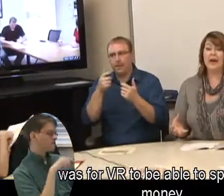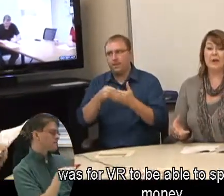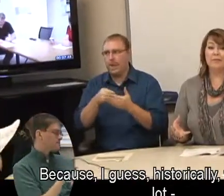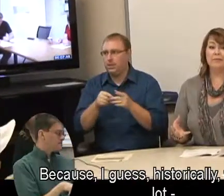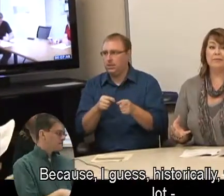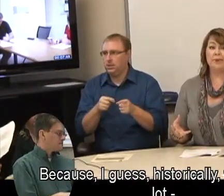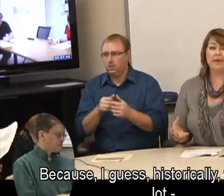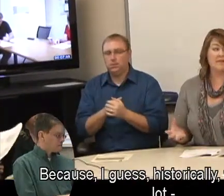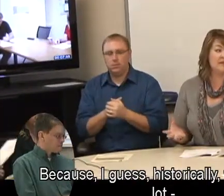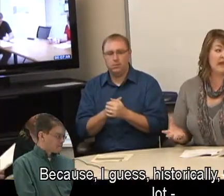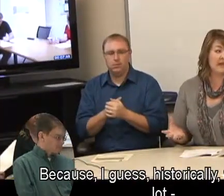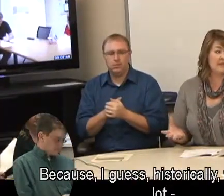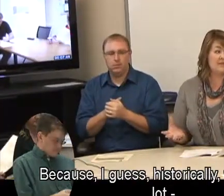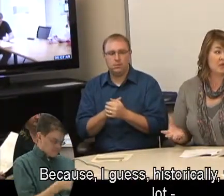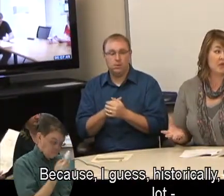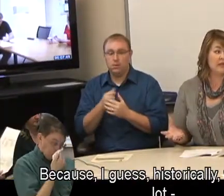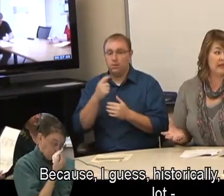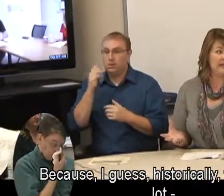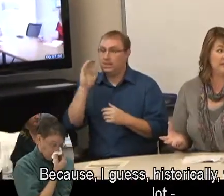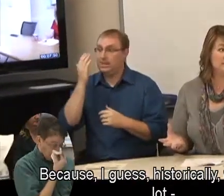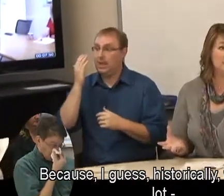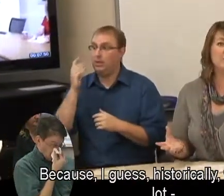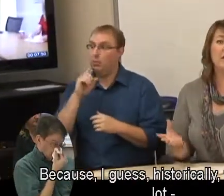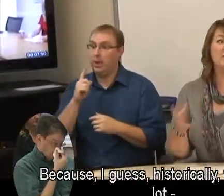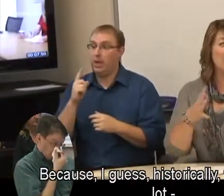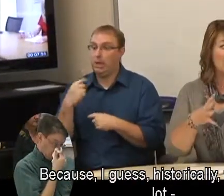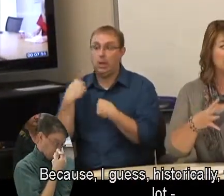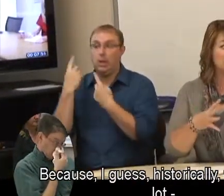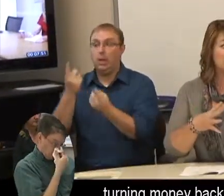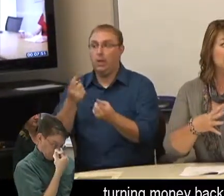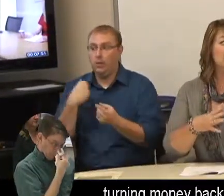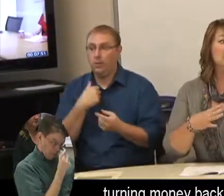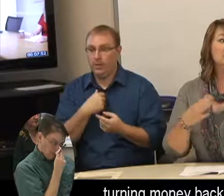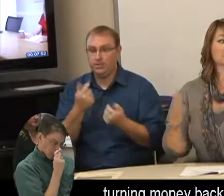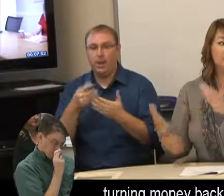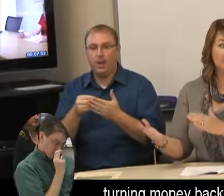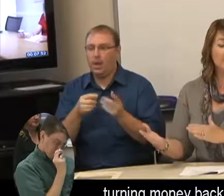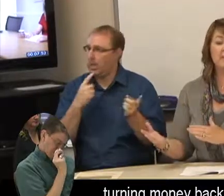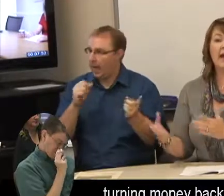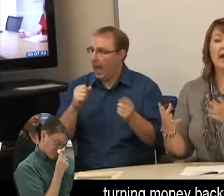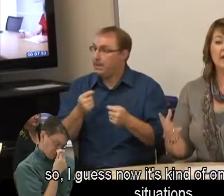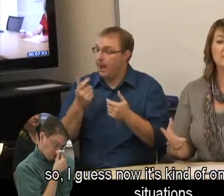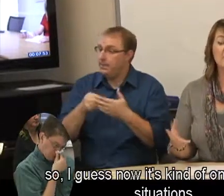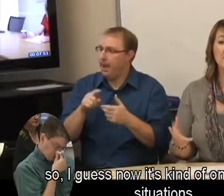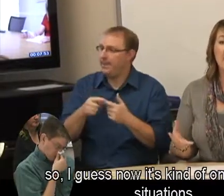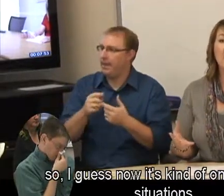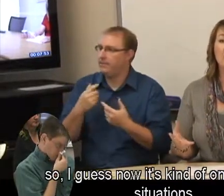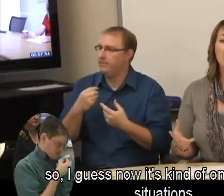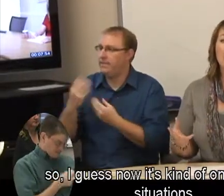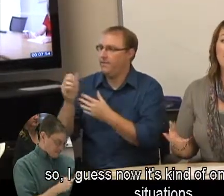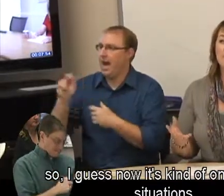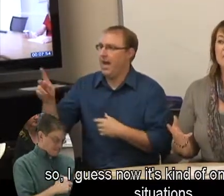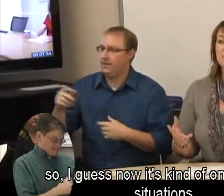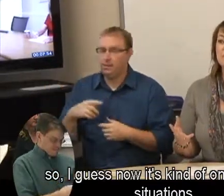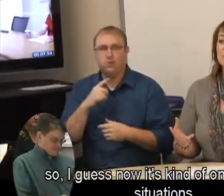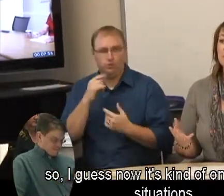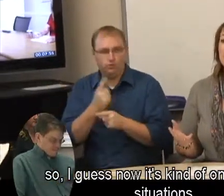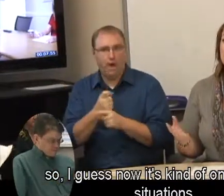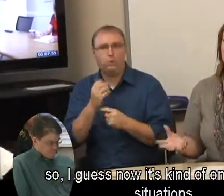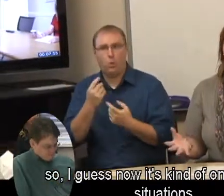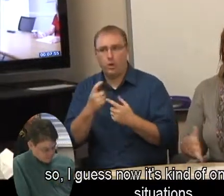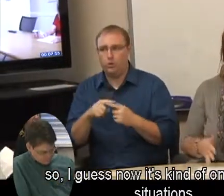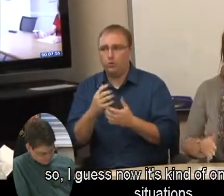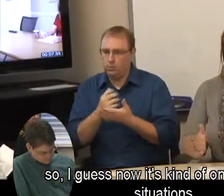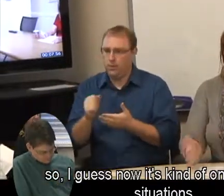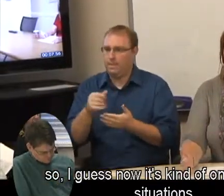because, I guess, historically we spent a lot turning money back. And so now, I mean, so,